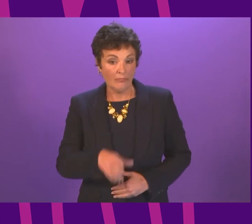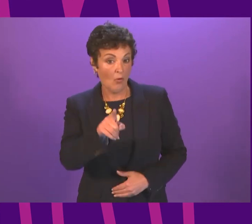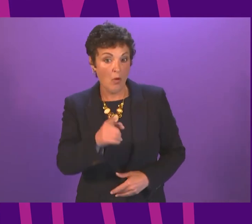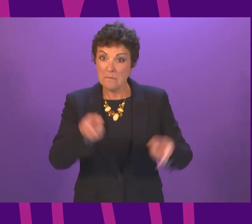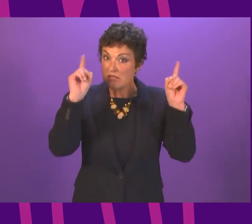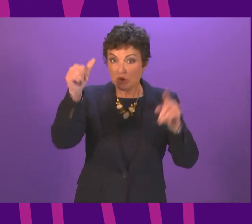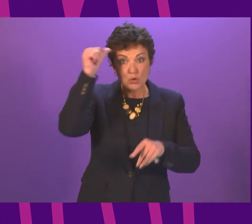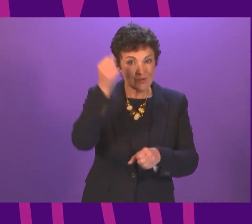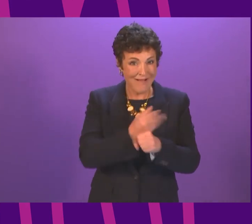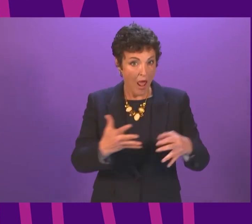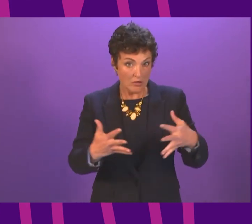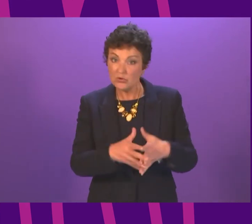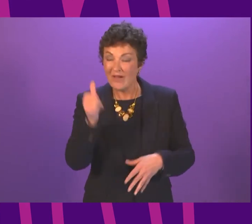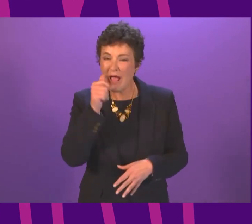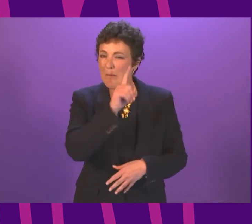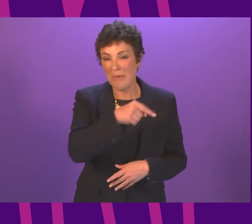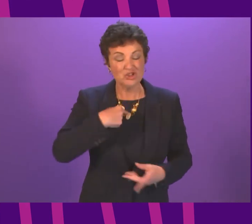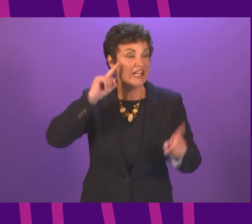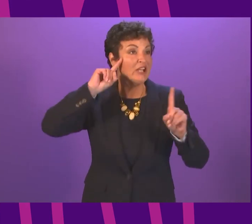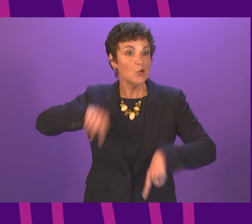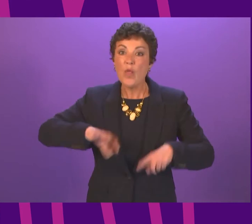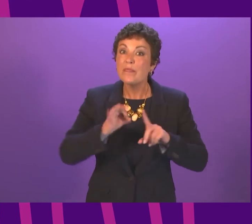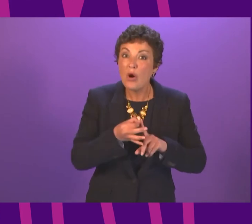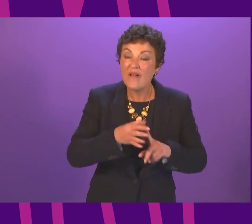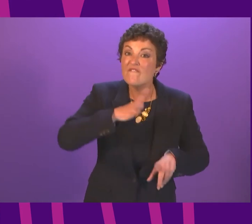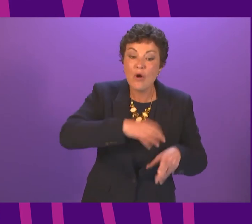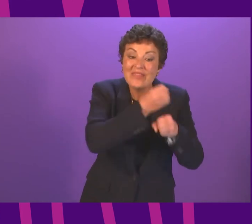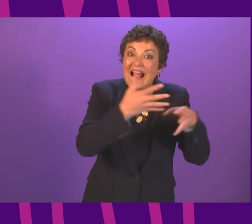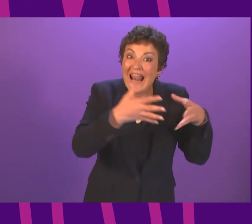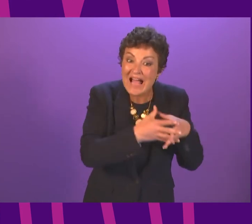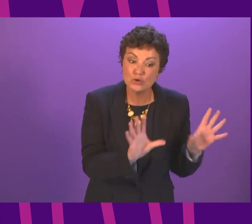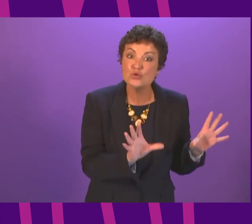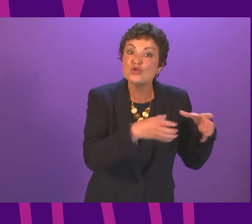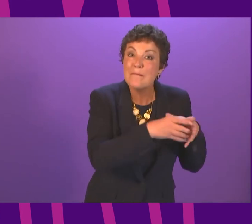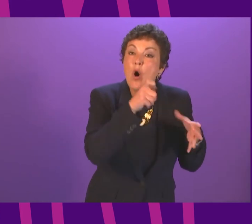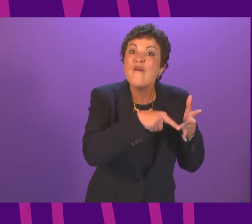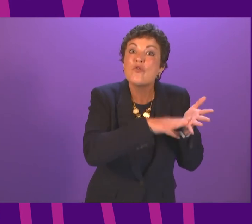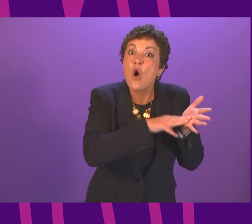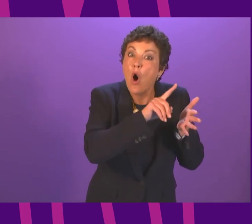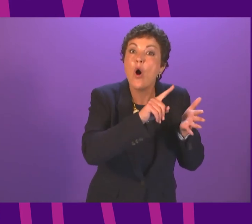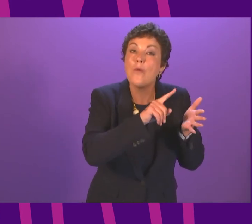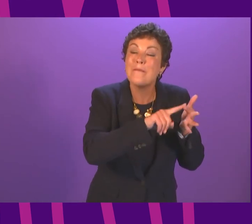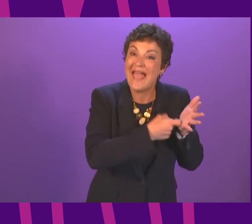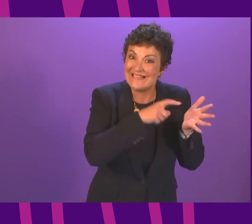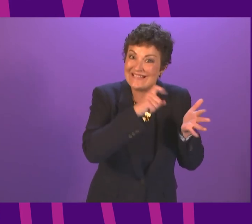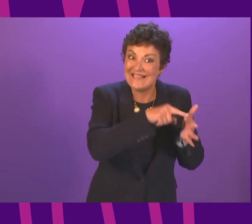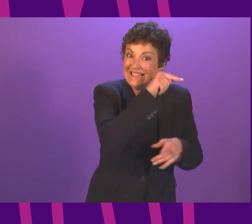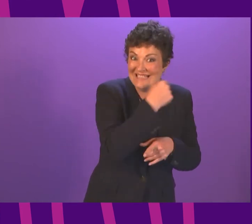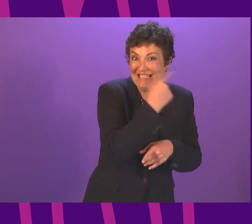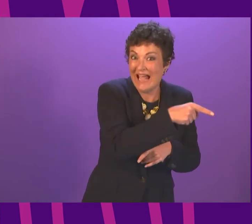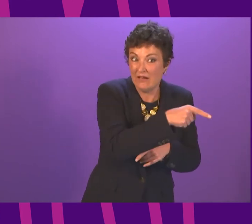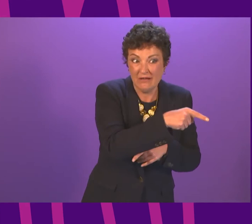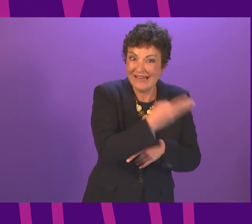numbers of Glasgow, but she completely ignored the point. From the Glasgow Chambers of Commerce, their chief executive, who is saying 90% of businesses